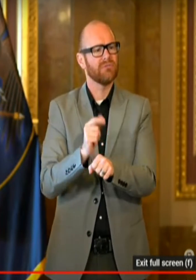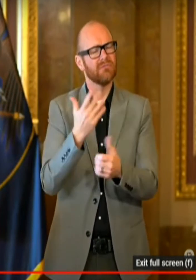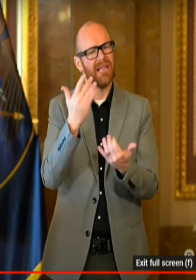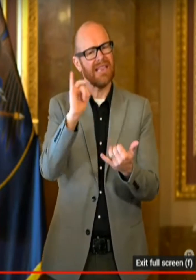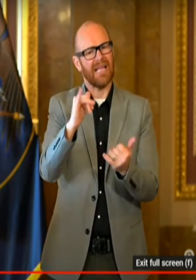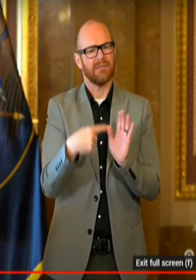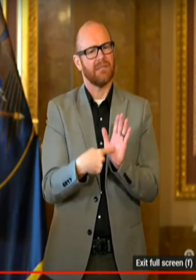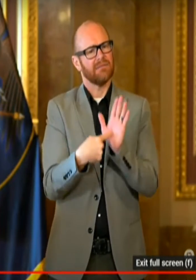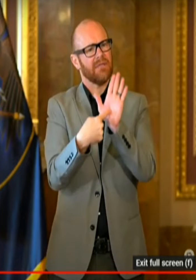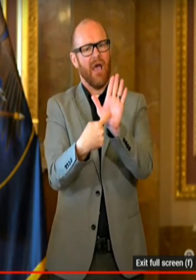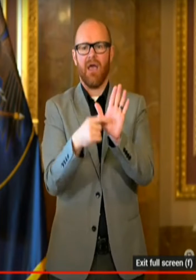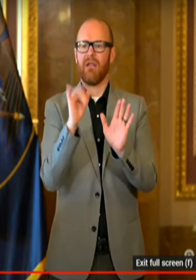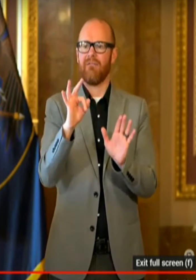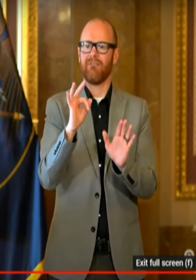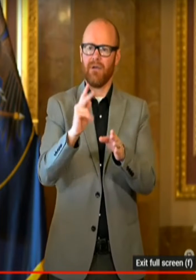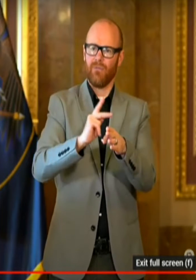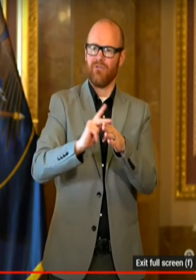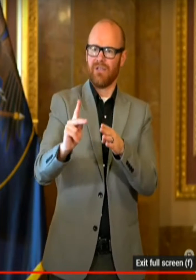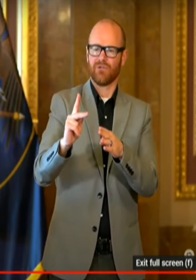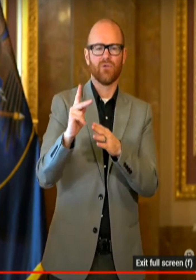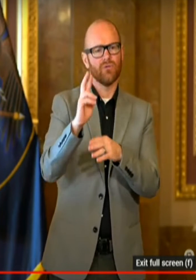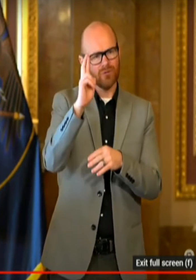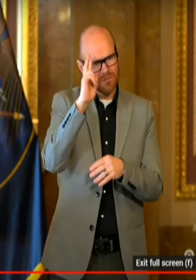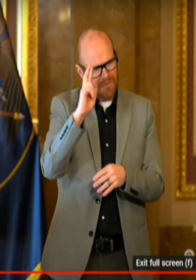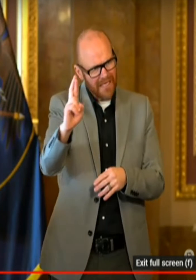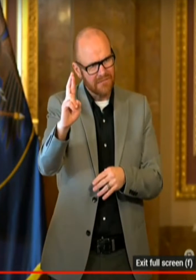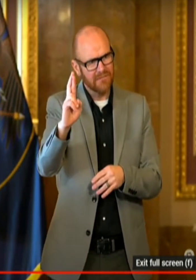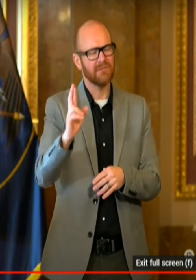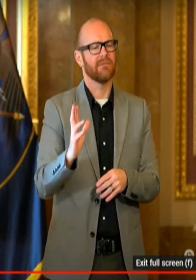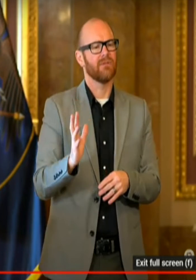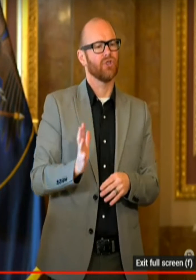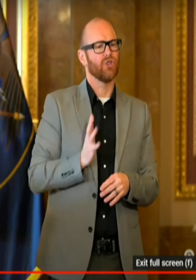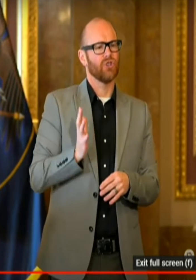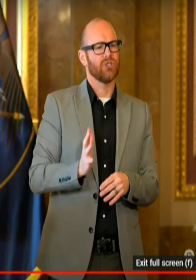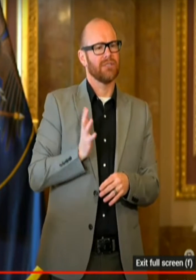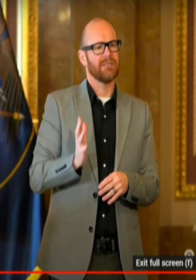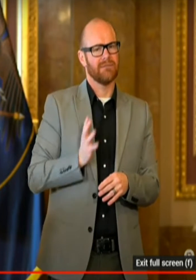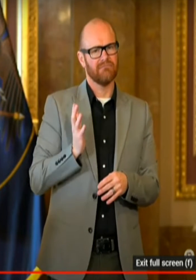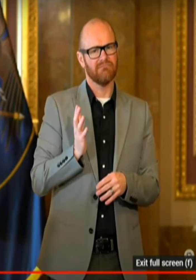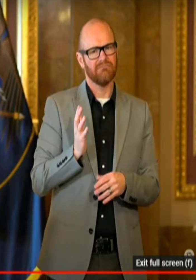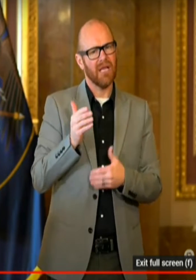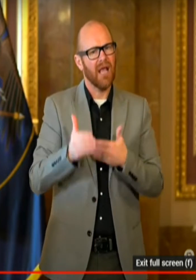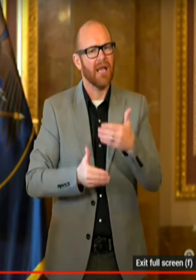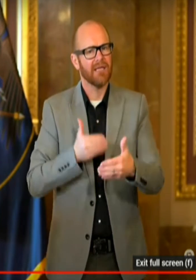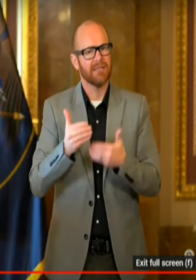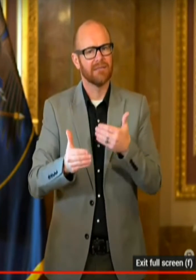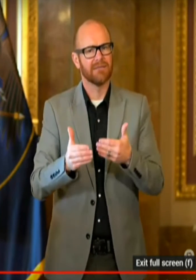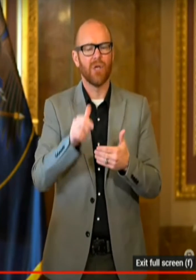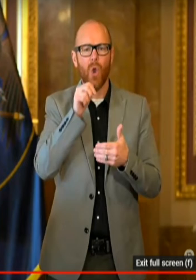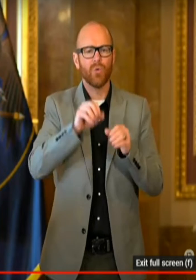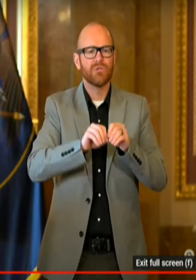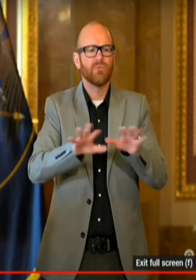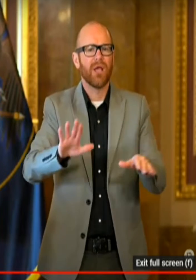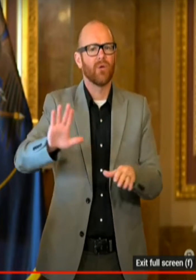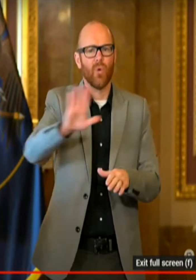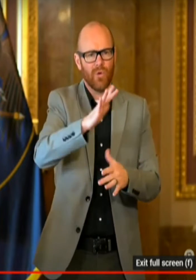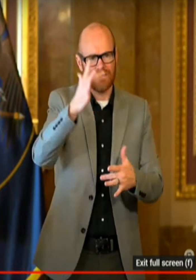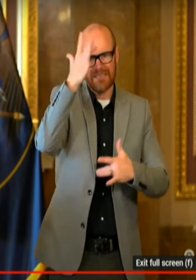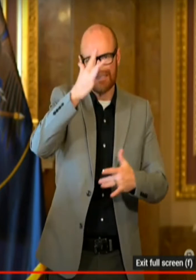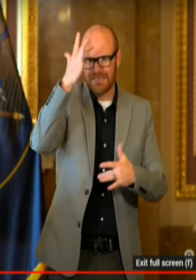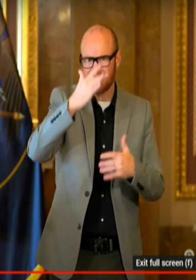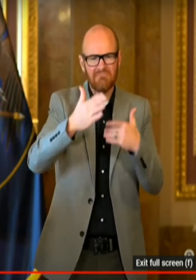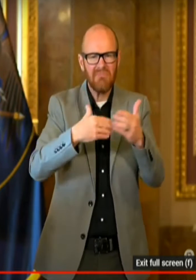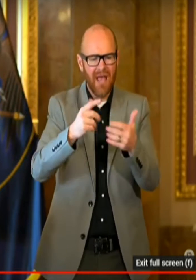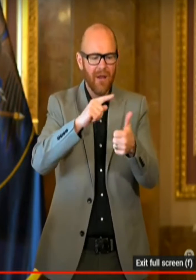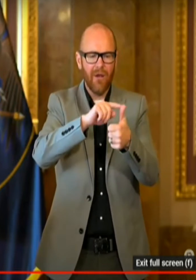sign of professional responsibility, common courtesy, and kindness to be able to do that, to not spread whatever it is that we're sick with.